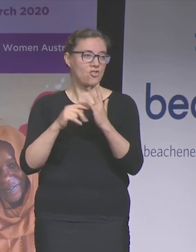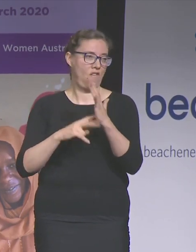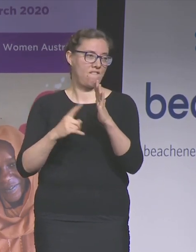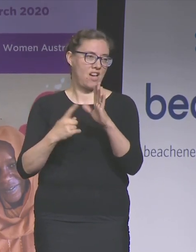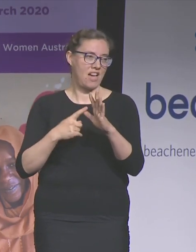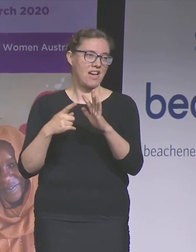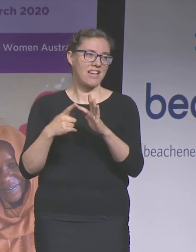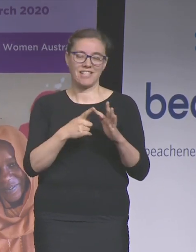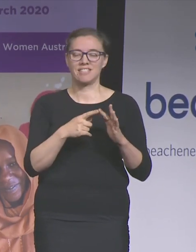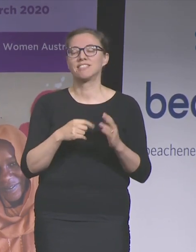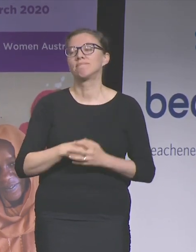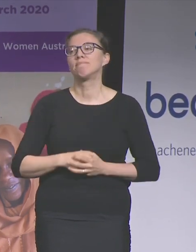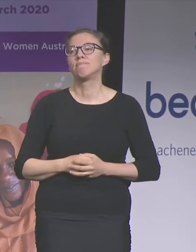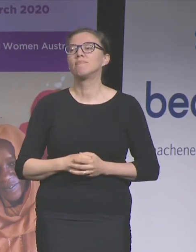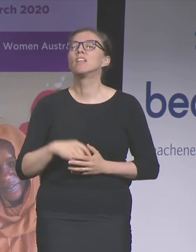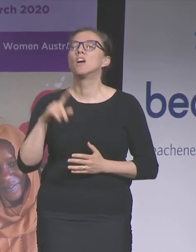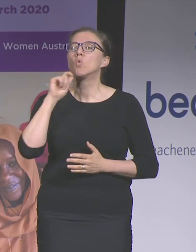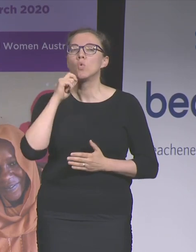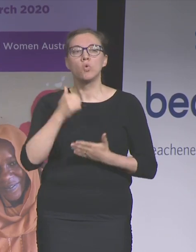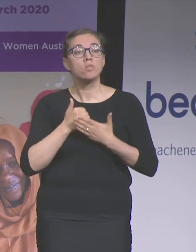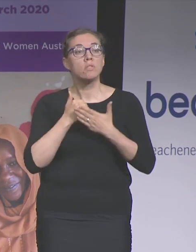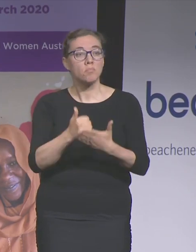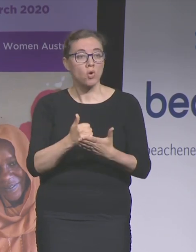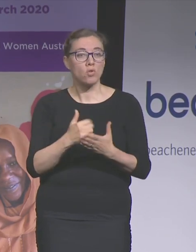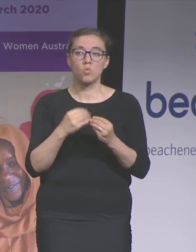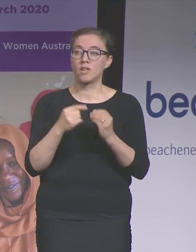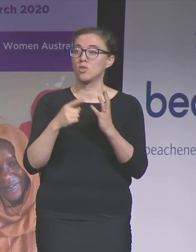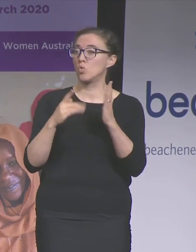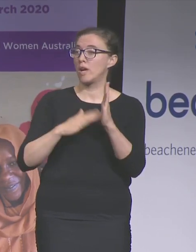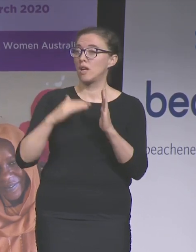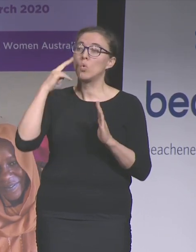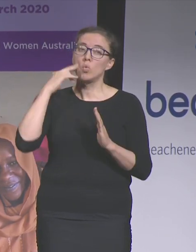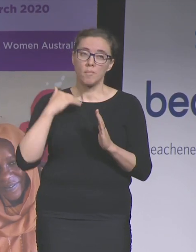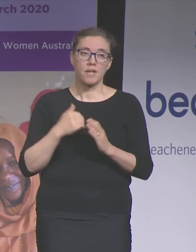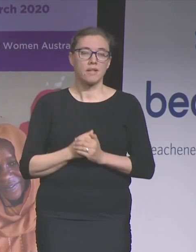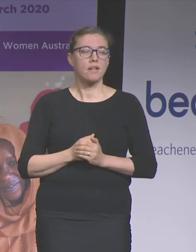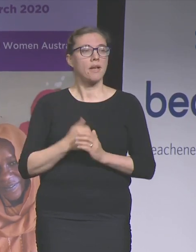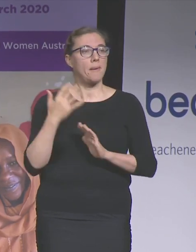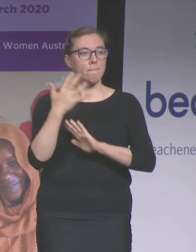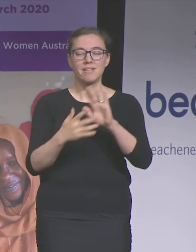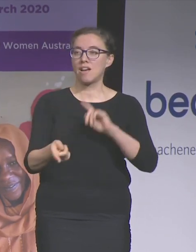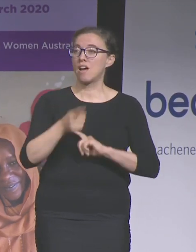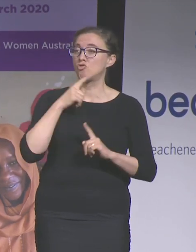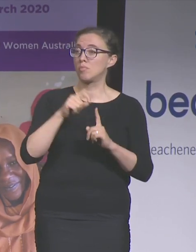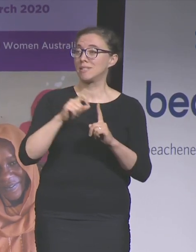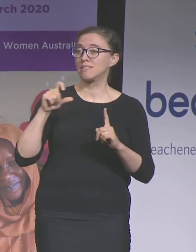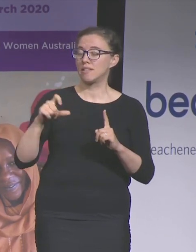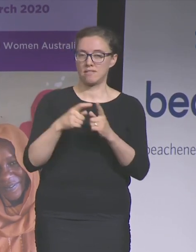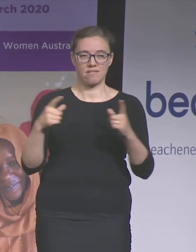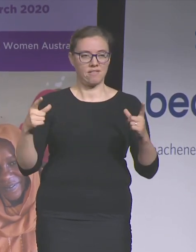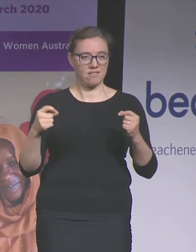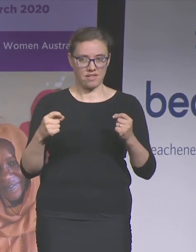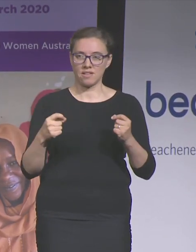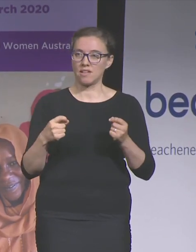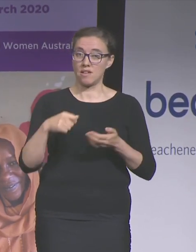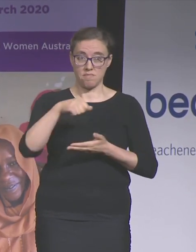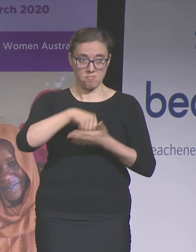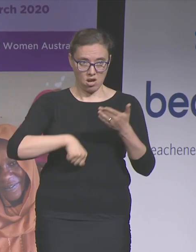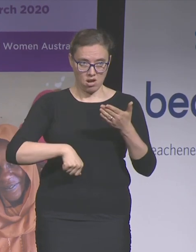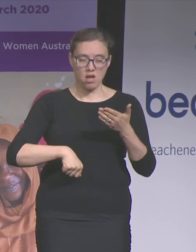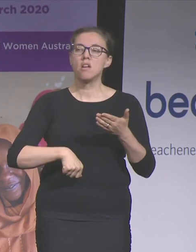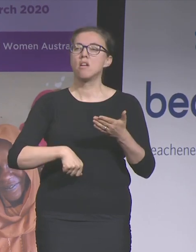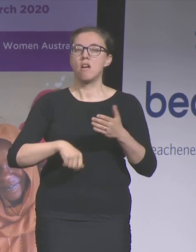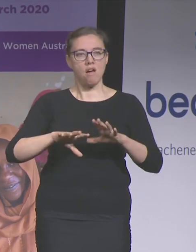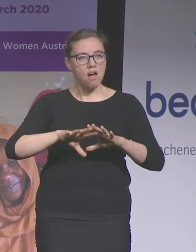UN Women with this. A hundred percent of the ticket price for each ticket that's